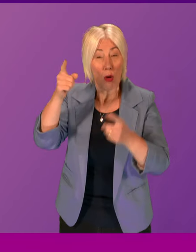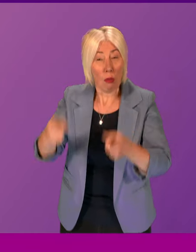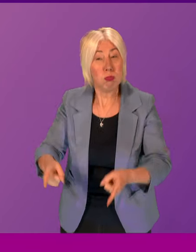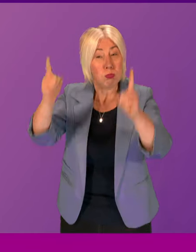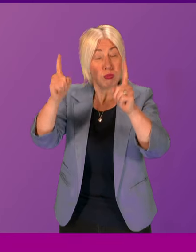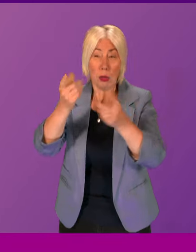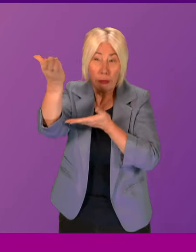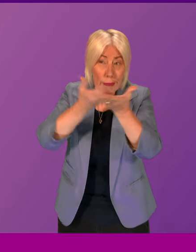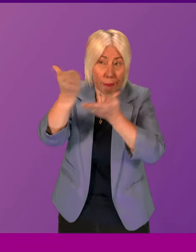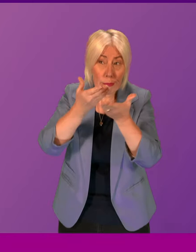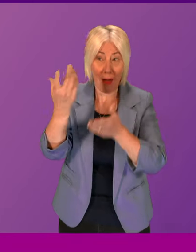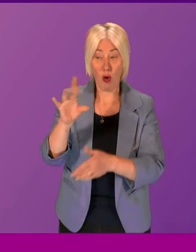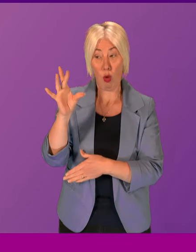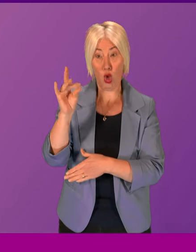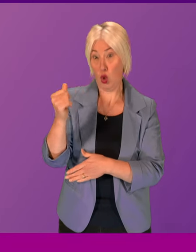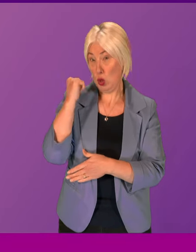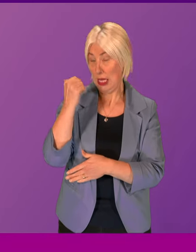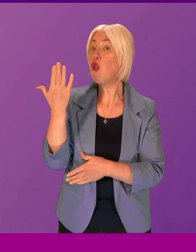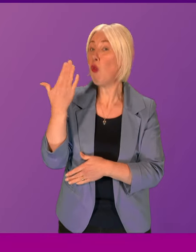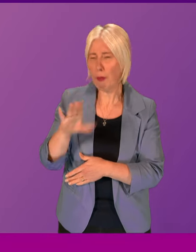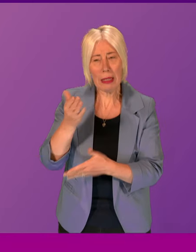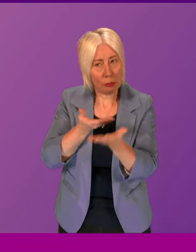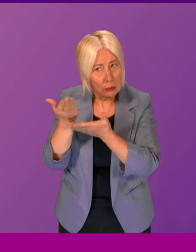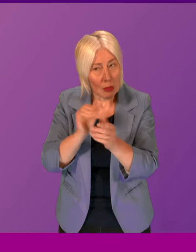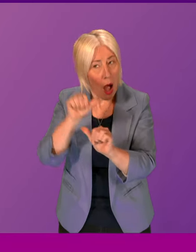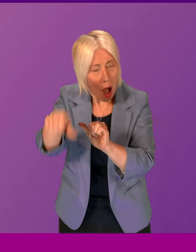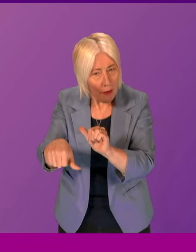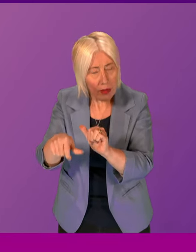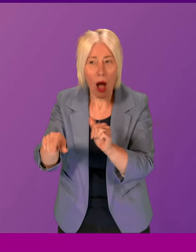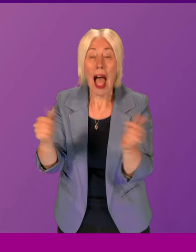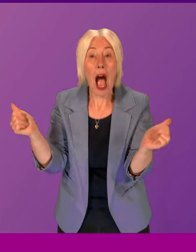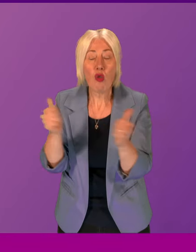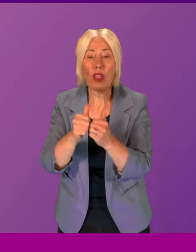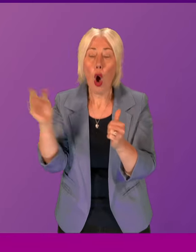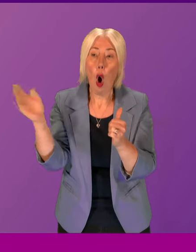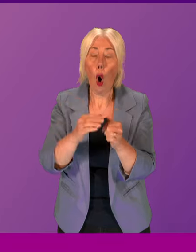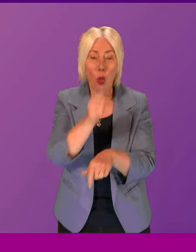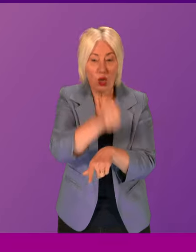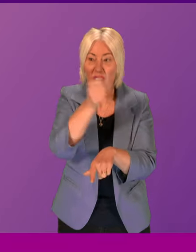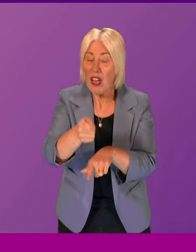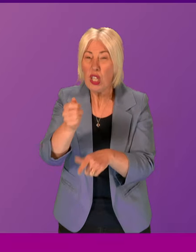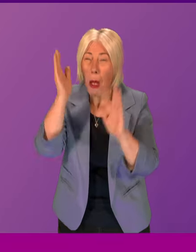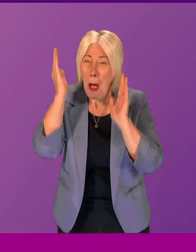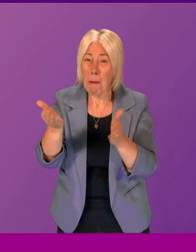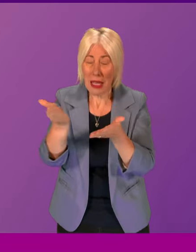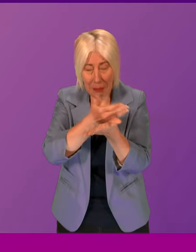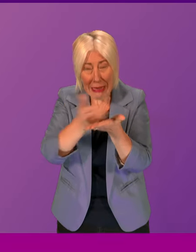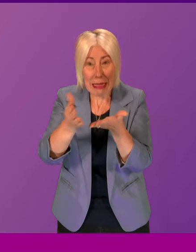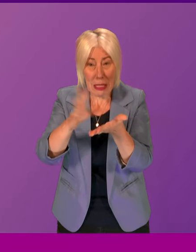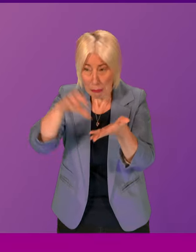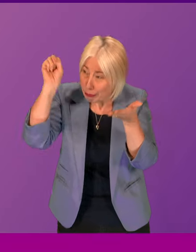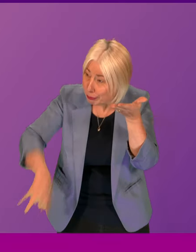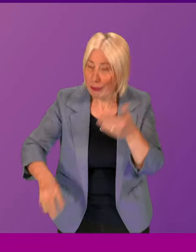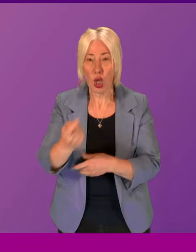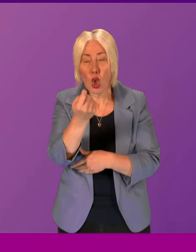her statement on Tuesday? And does he agree that these convictions must be quashed as quickly as possible? First minister.